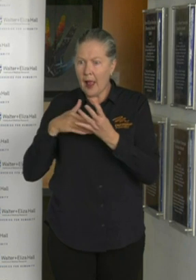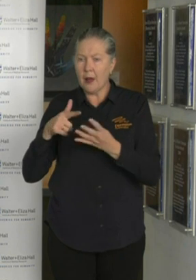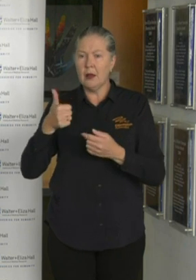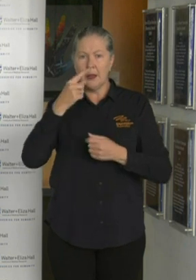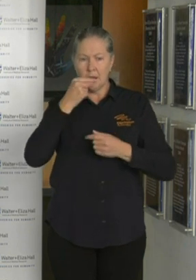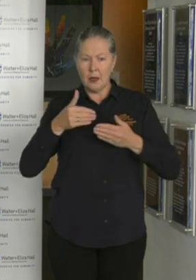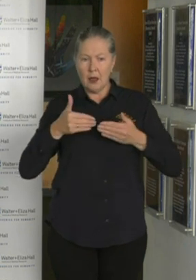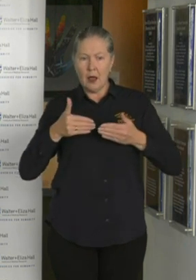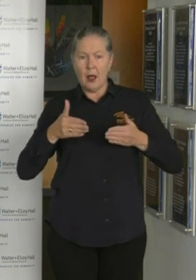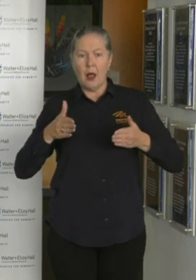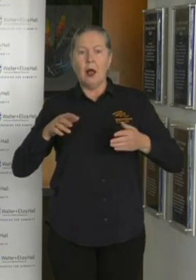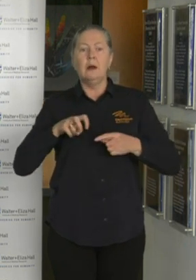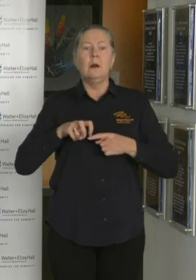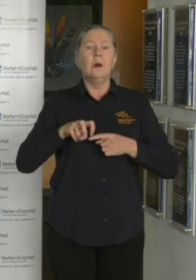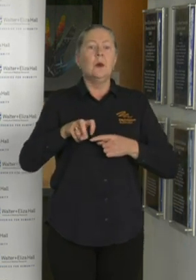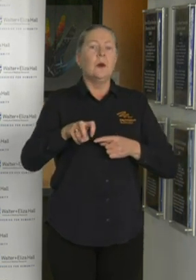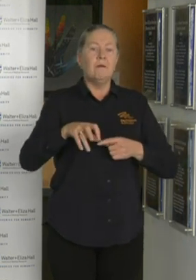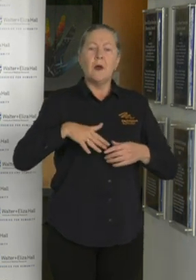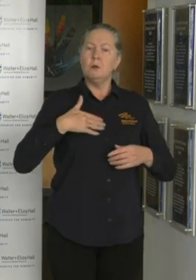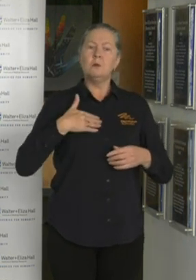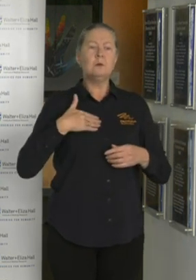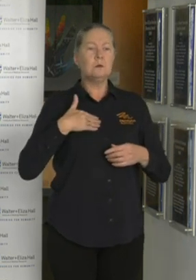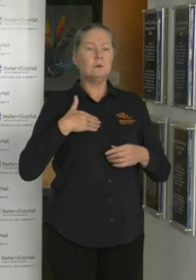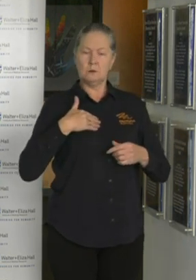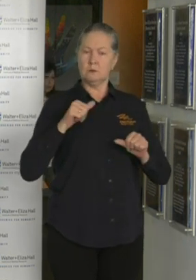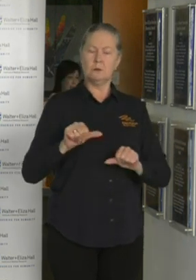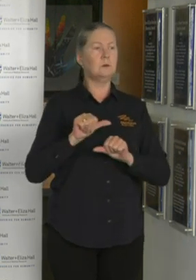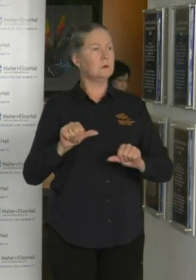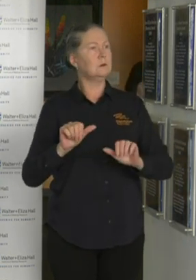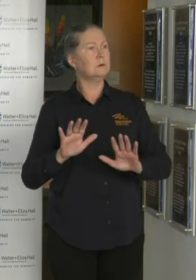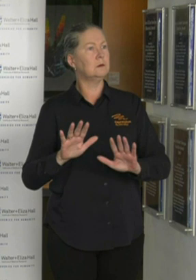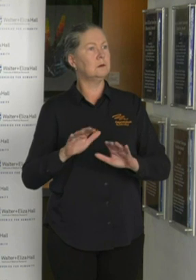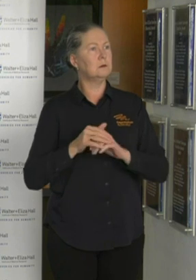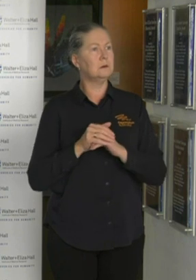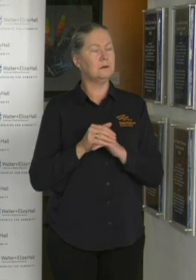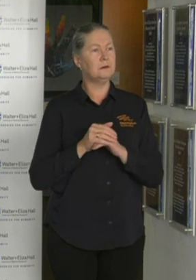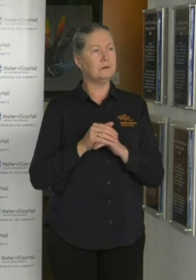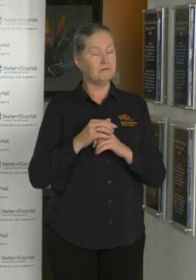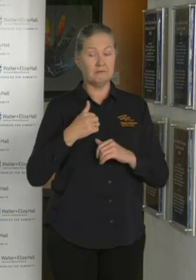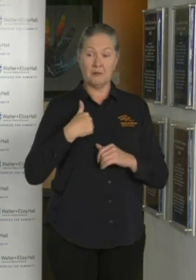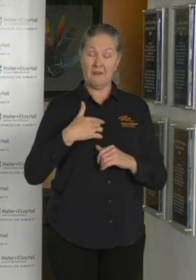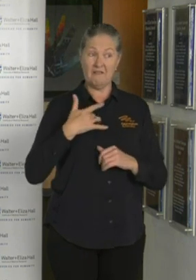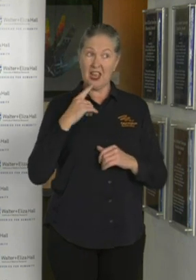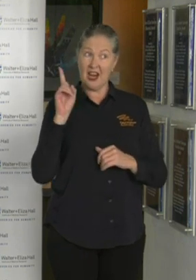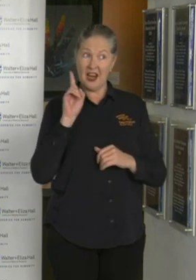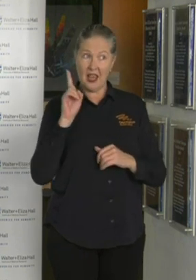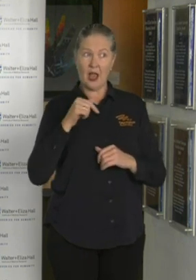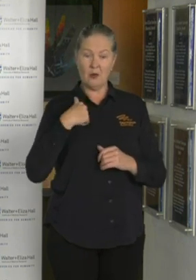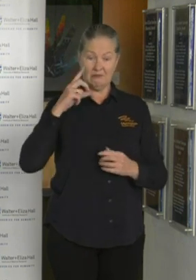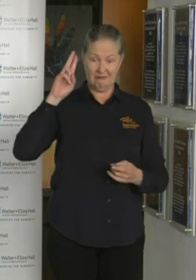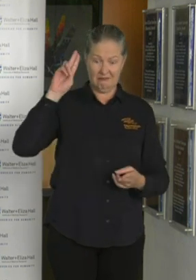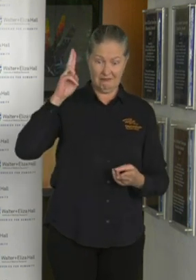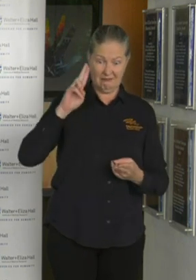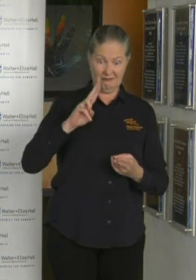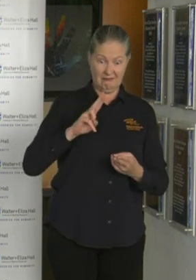That then brings me to our capacity. And I'm really pleased that we are now down to 20 cases